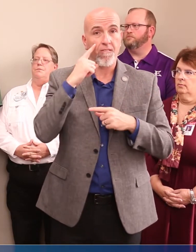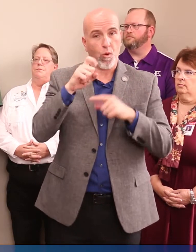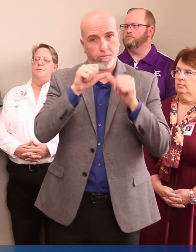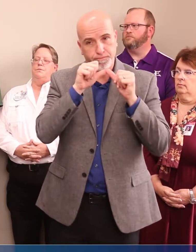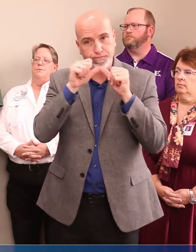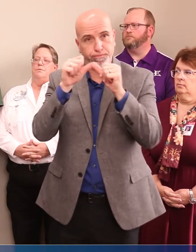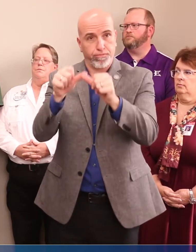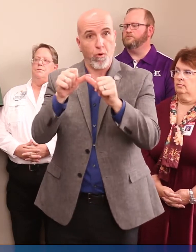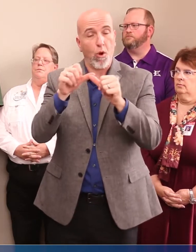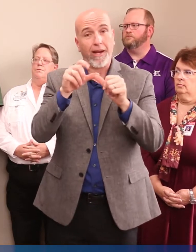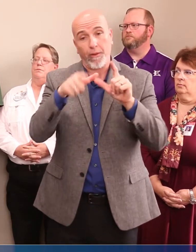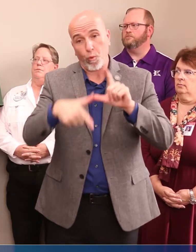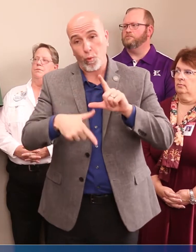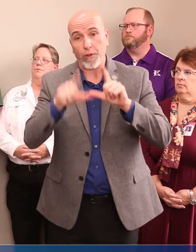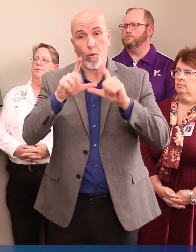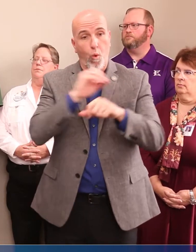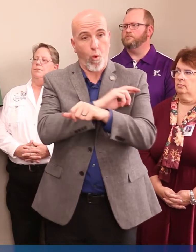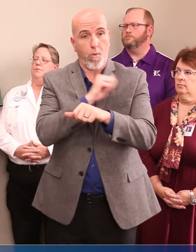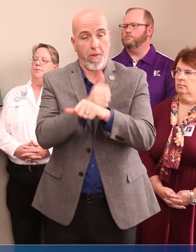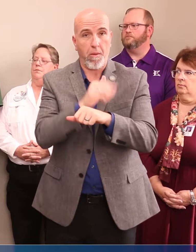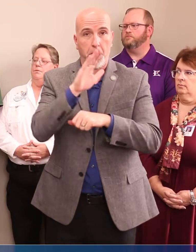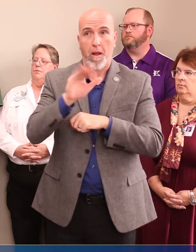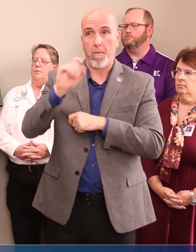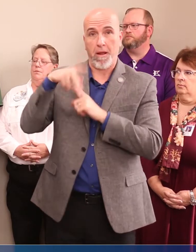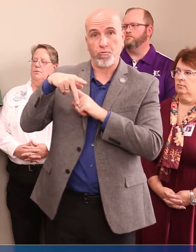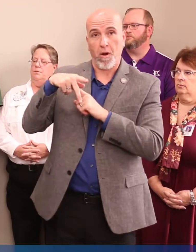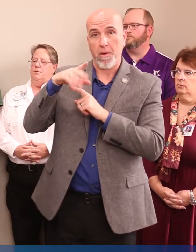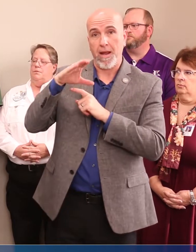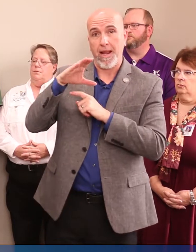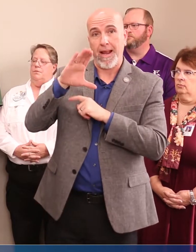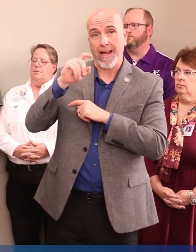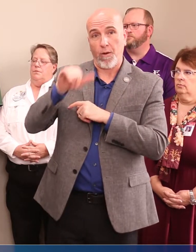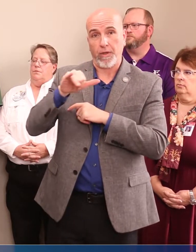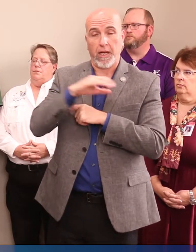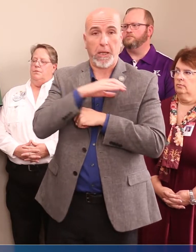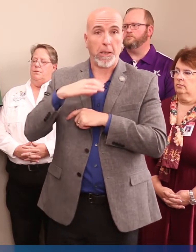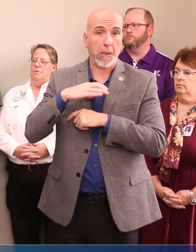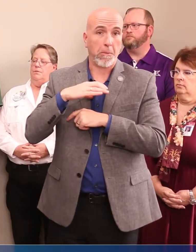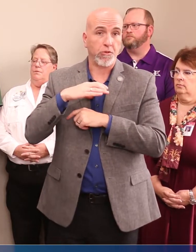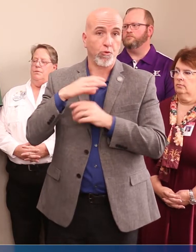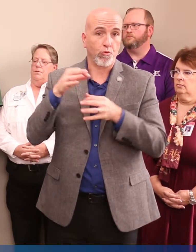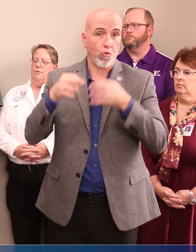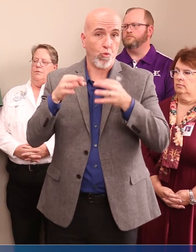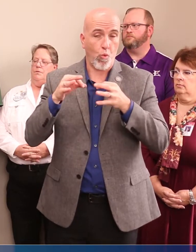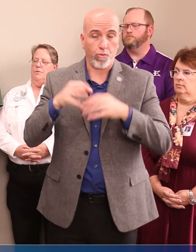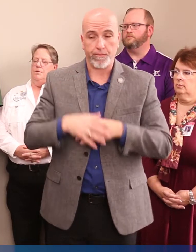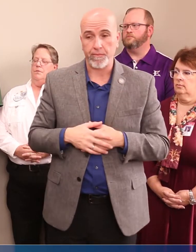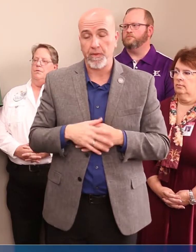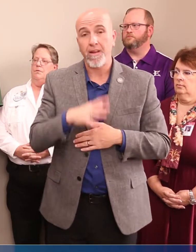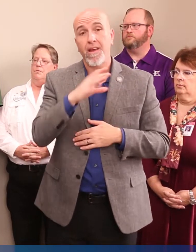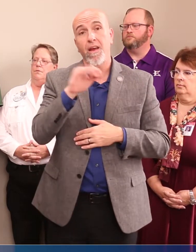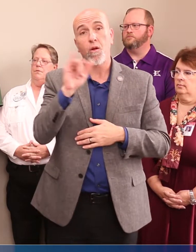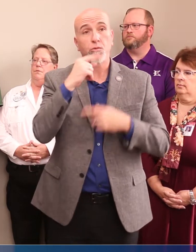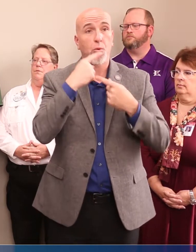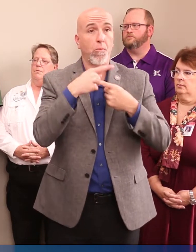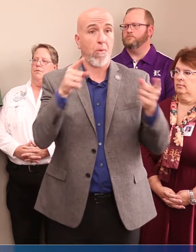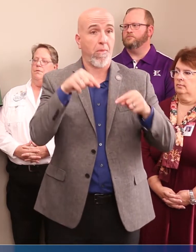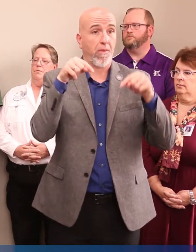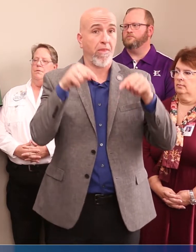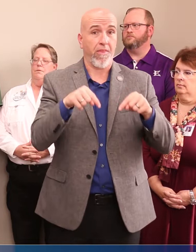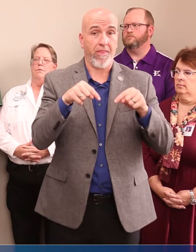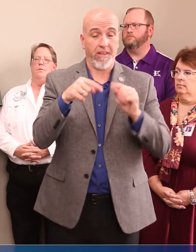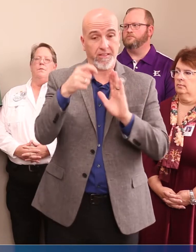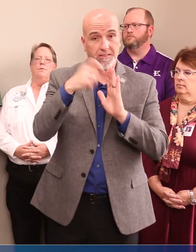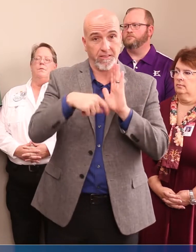be continued or renewed or authorized, it will be authorized by the Bastrop County Commissioner's Court. Be it also proclaimed that this declaration